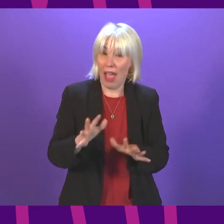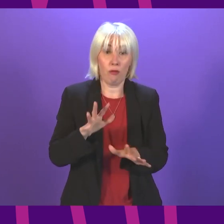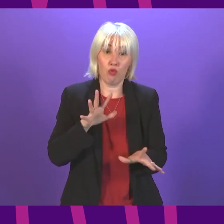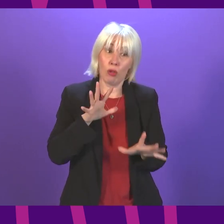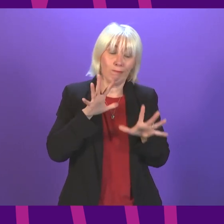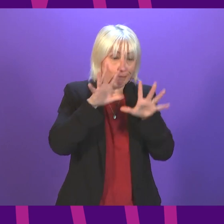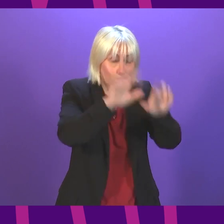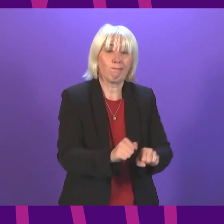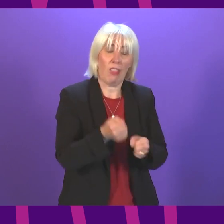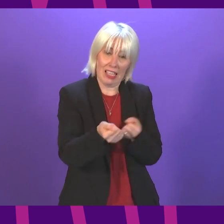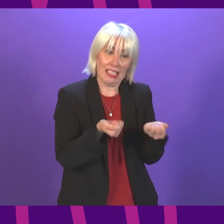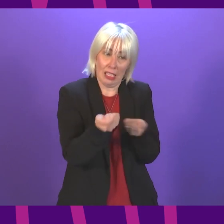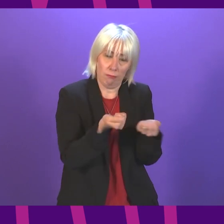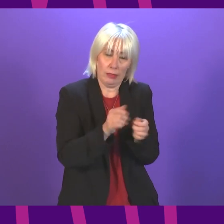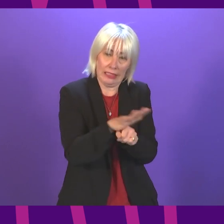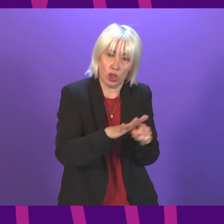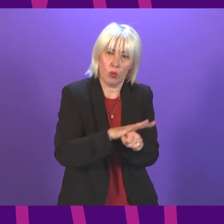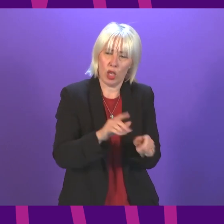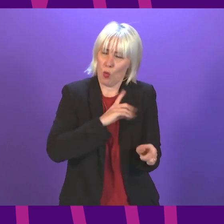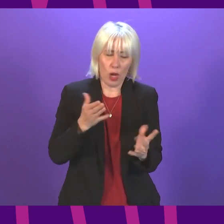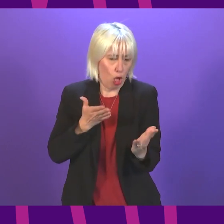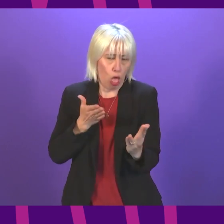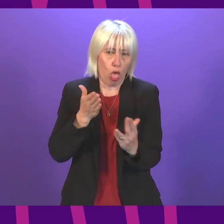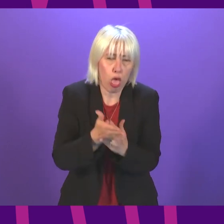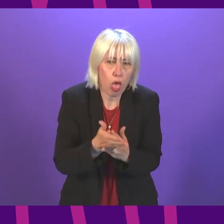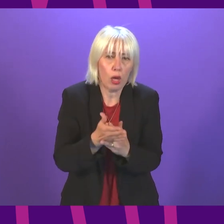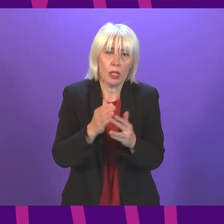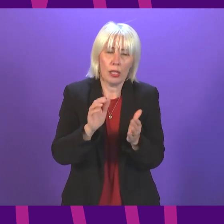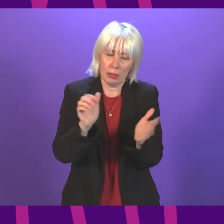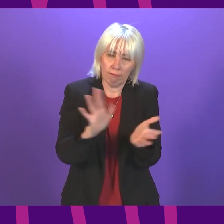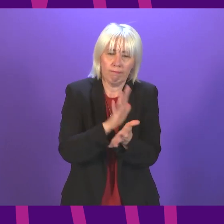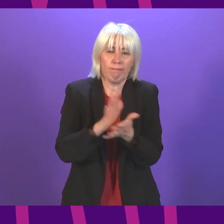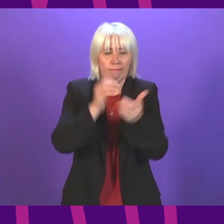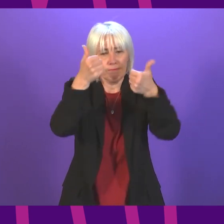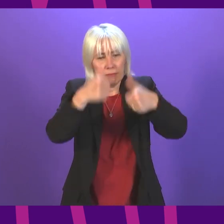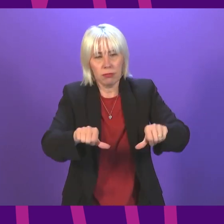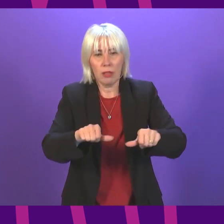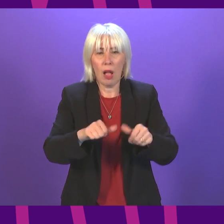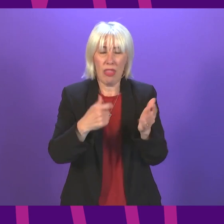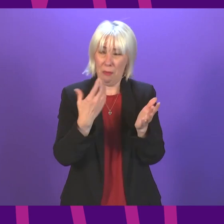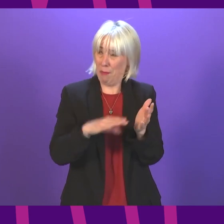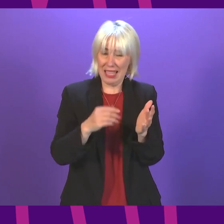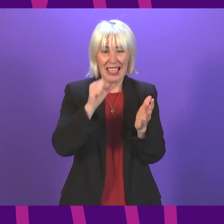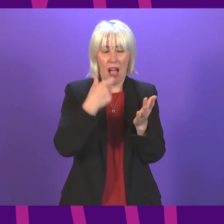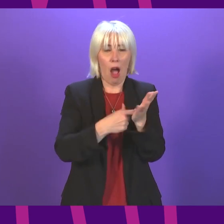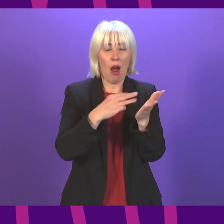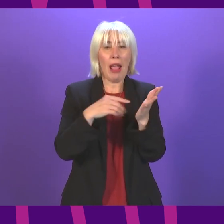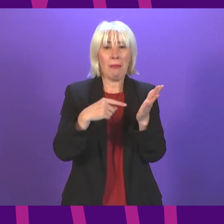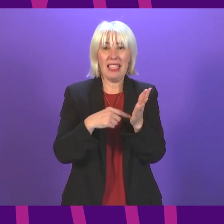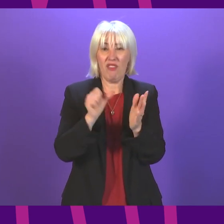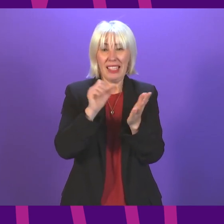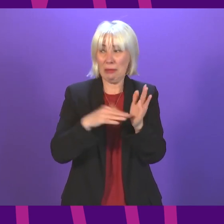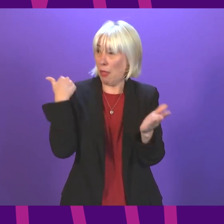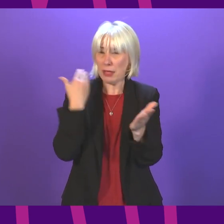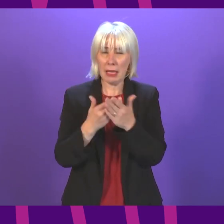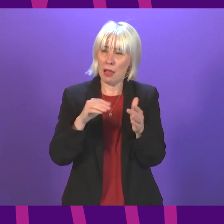now. Why has he not intervened to ensure a satisfactory resolution to six months of RMT action and overtime bans? Will he